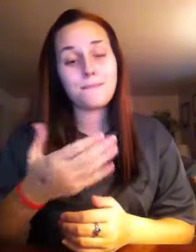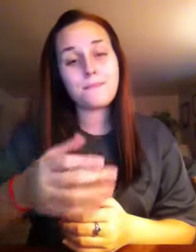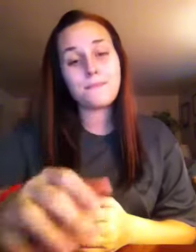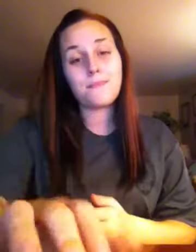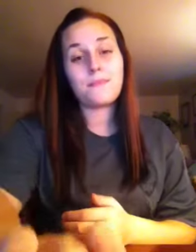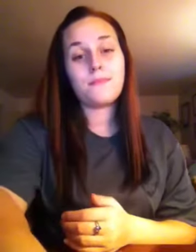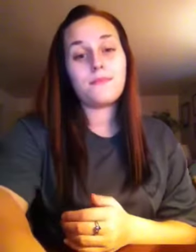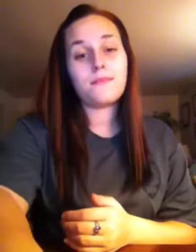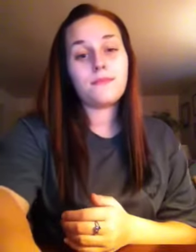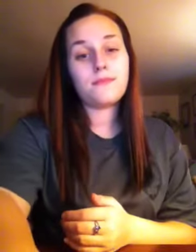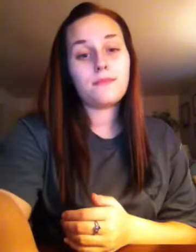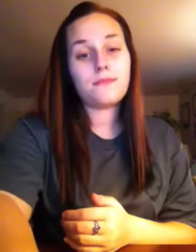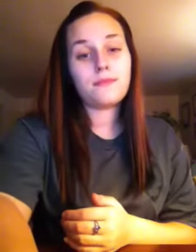Goodé Goodé